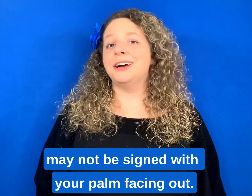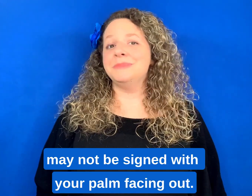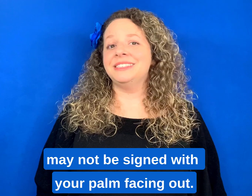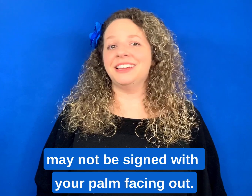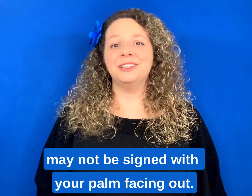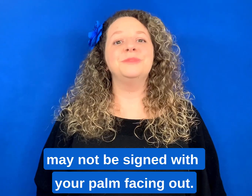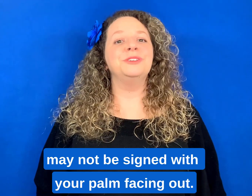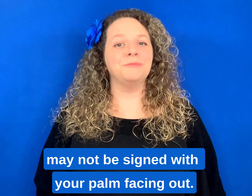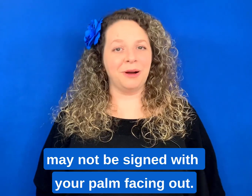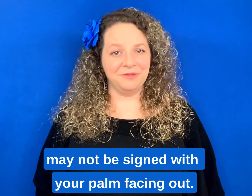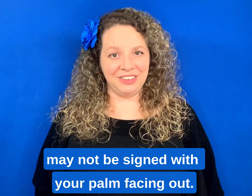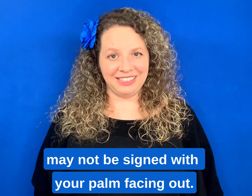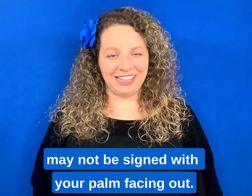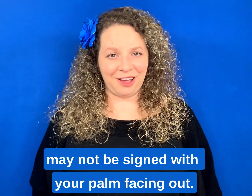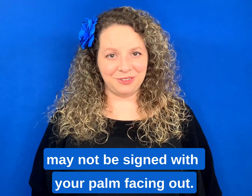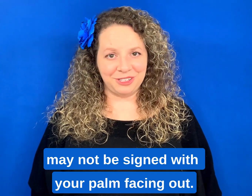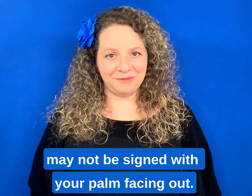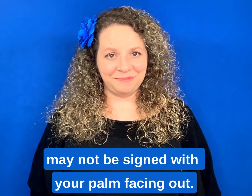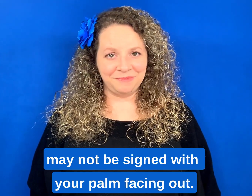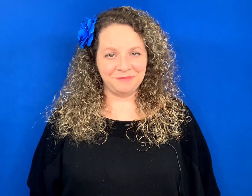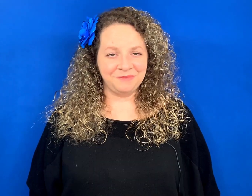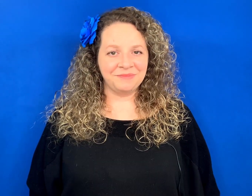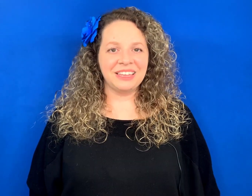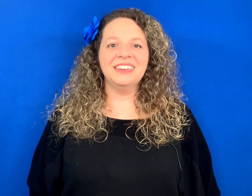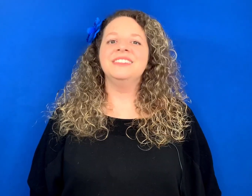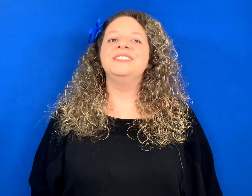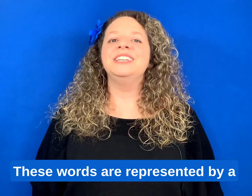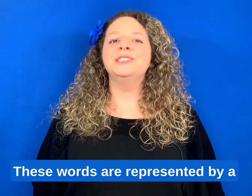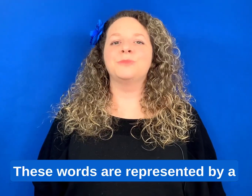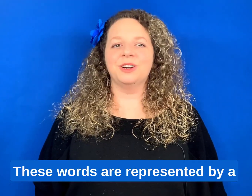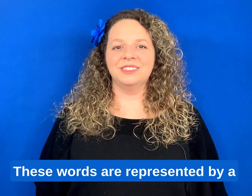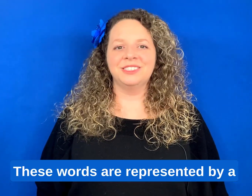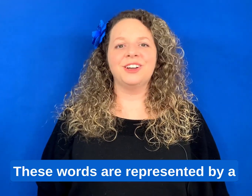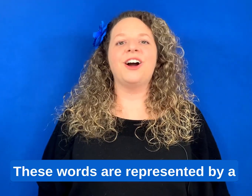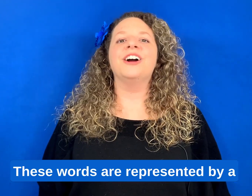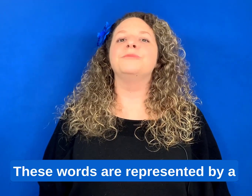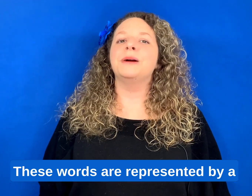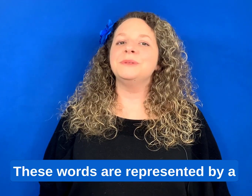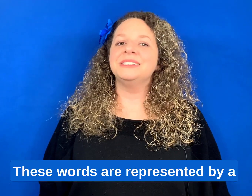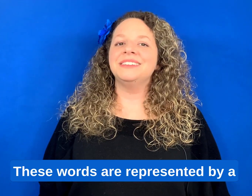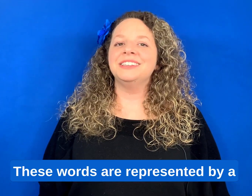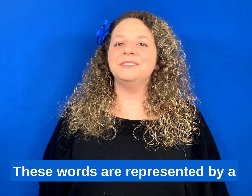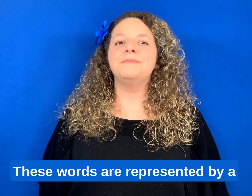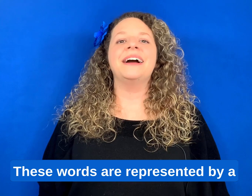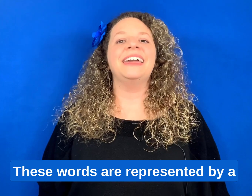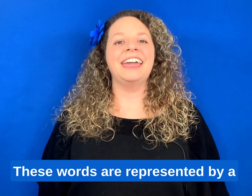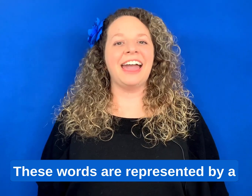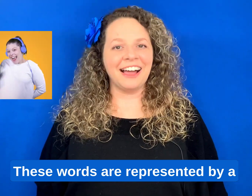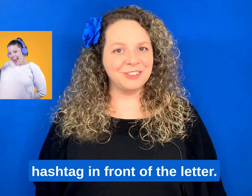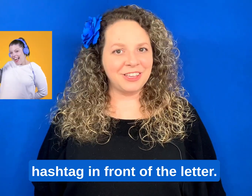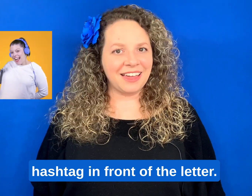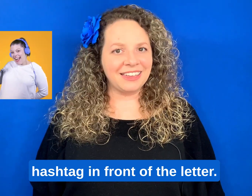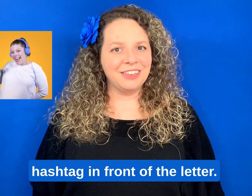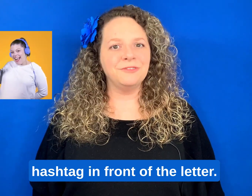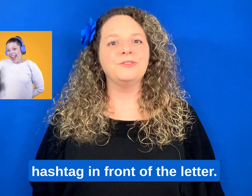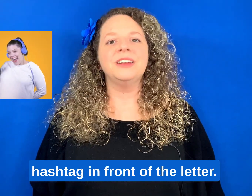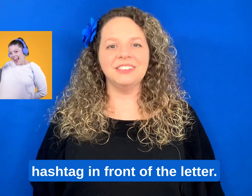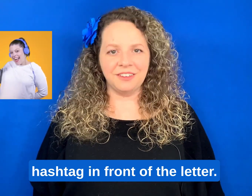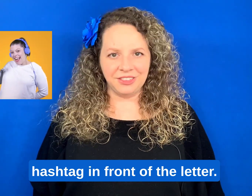not be signed with your palm facing out. These words are represented by a hashtag in front of